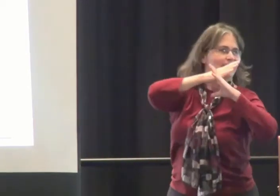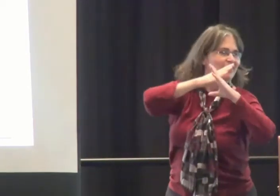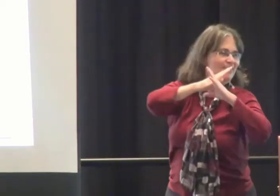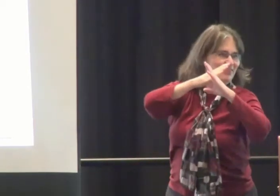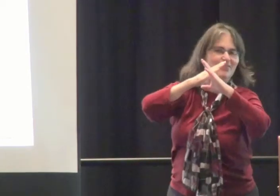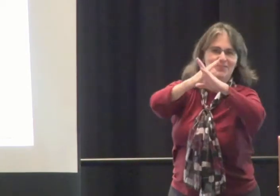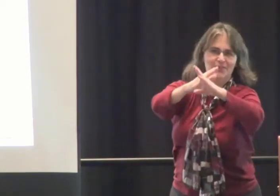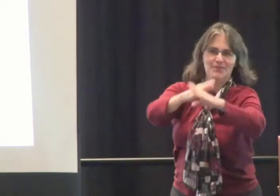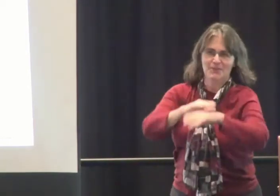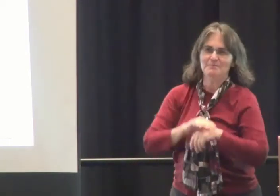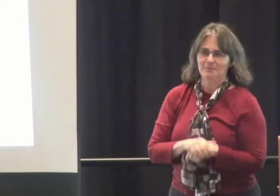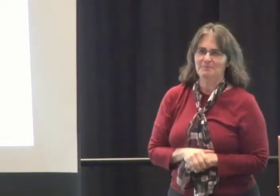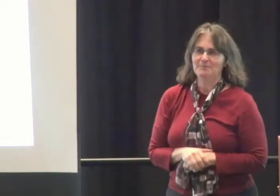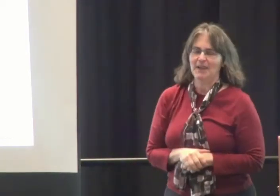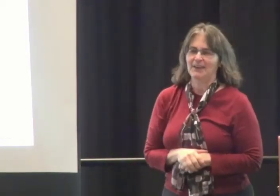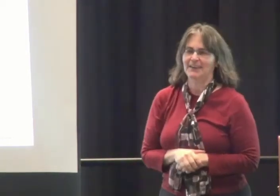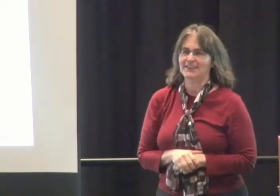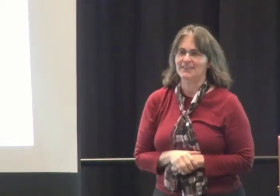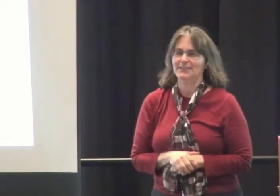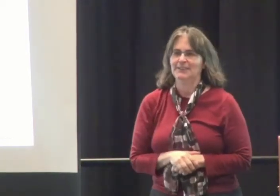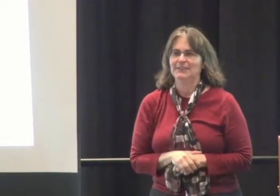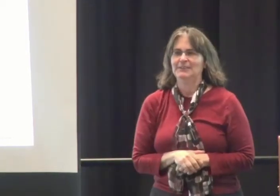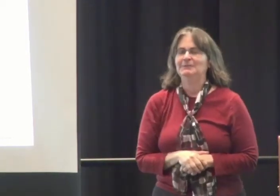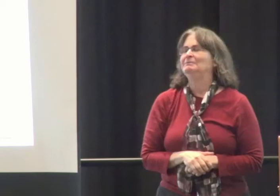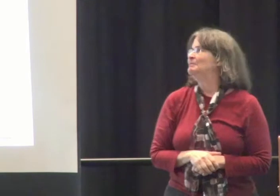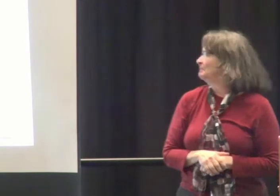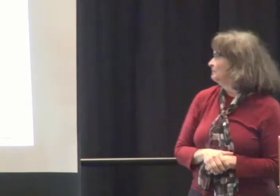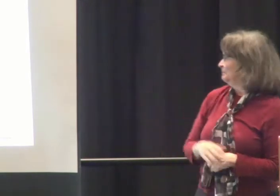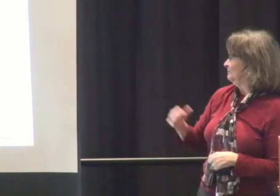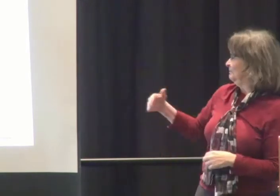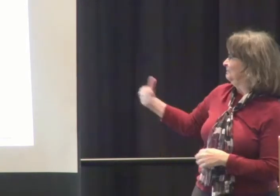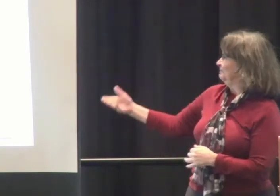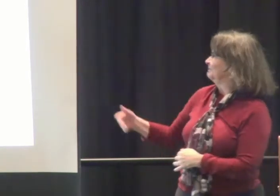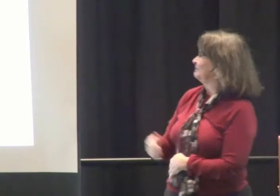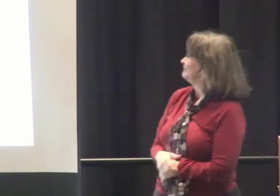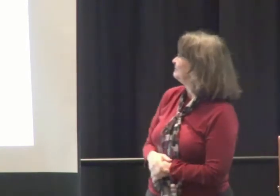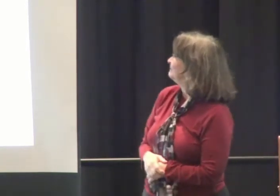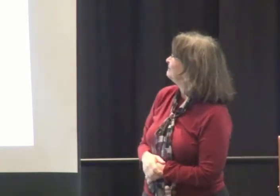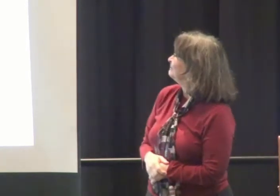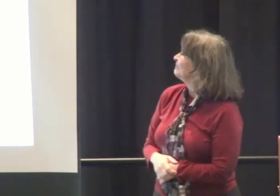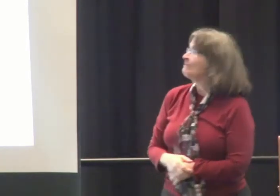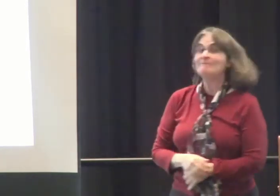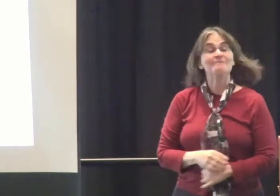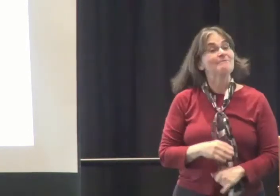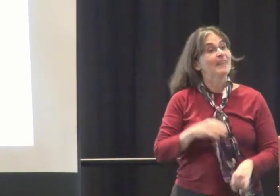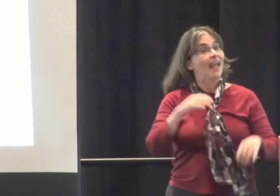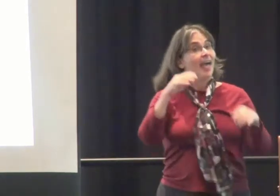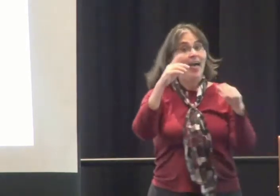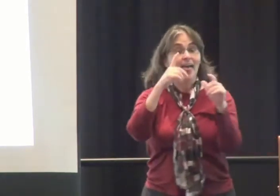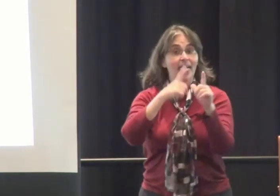steps, challenges, and obstacles that she faced throughout her education and her tenure as a teacher.